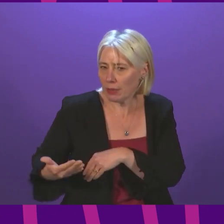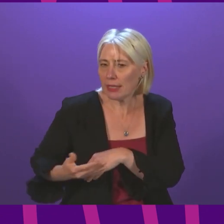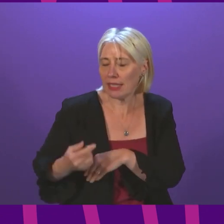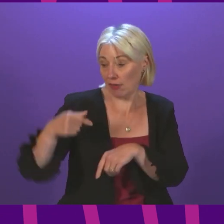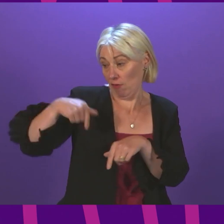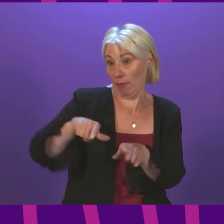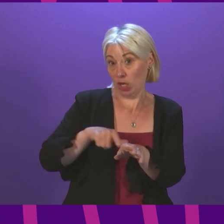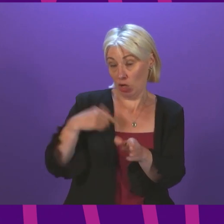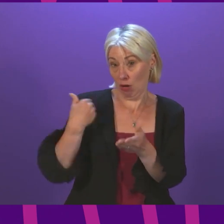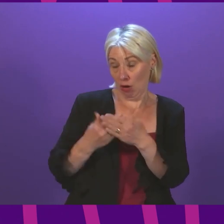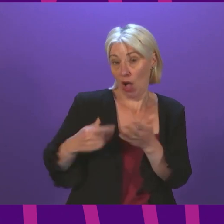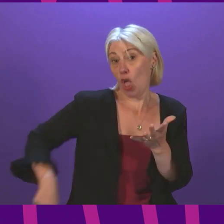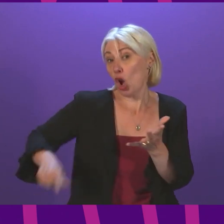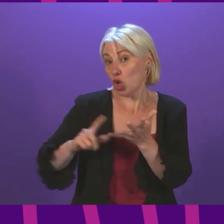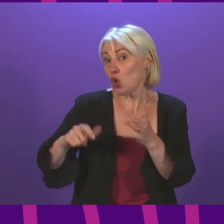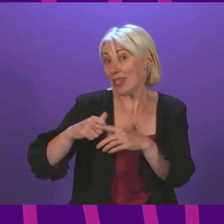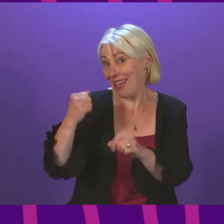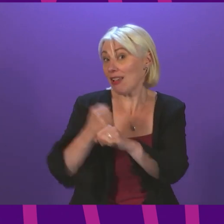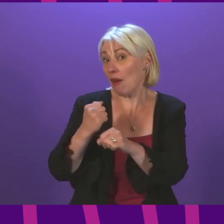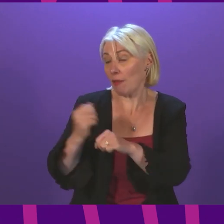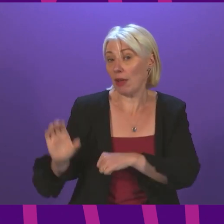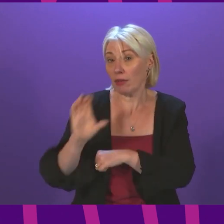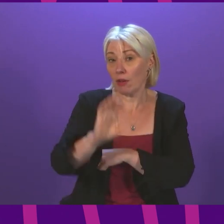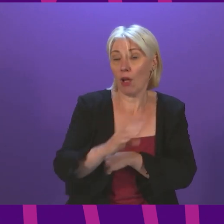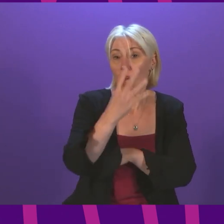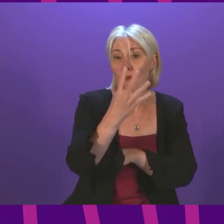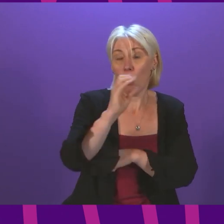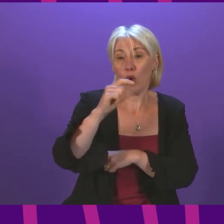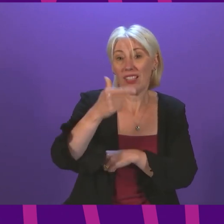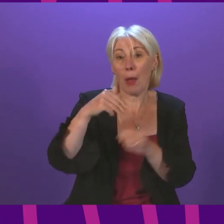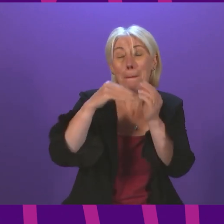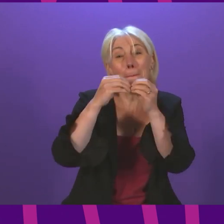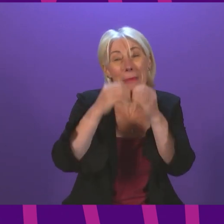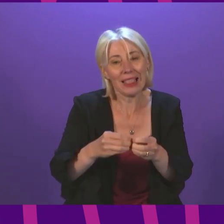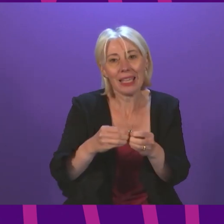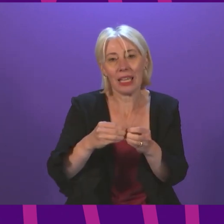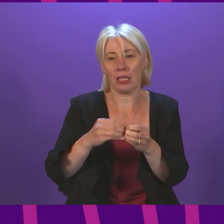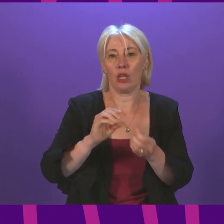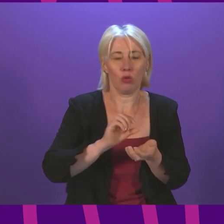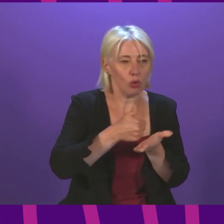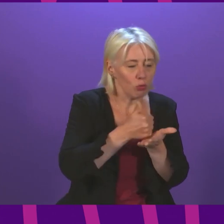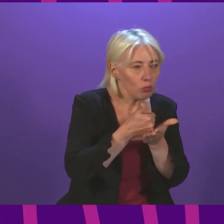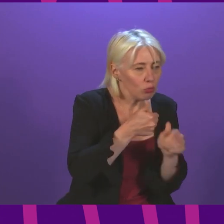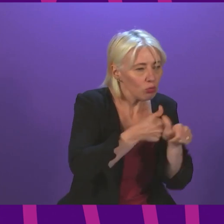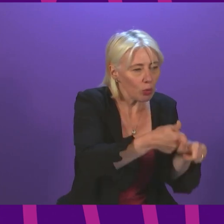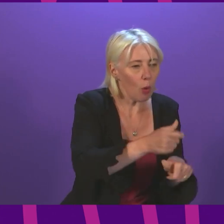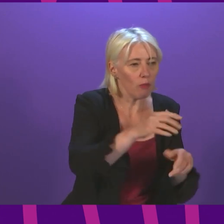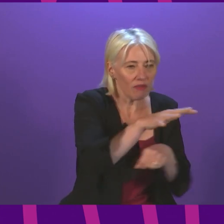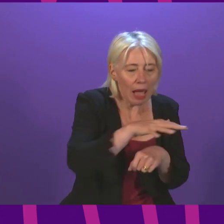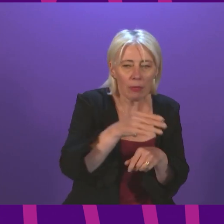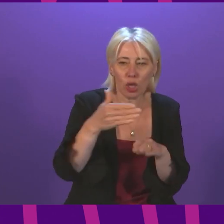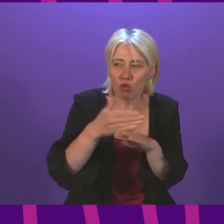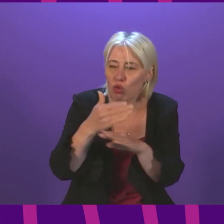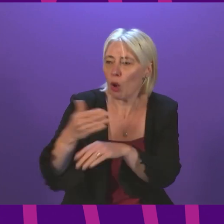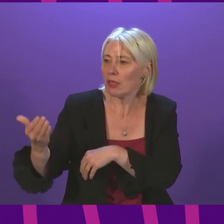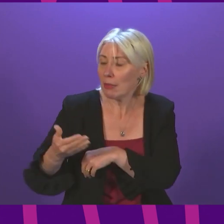the last, the UK Government has provided over £407 billion to support families, jobs and businesses more